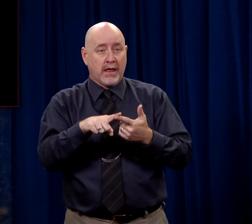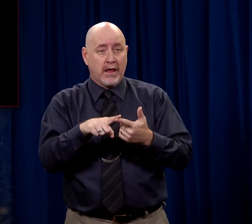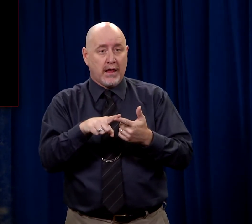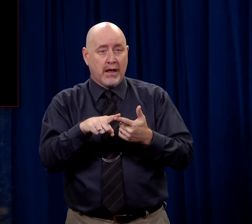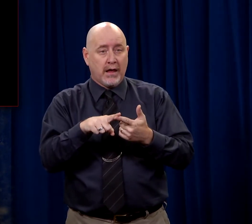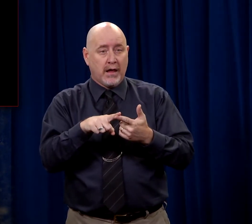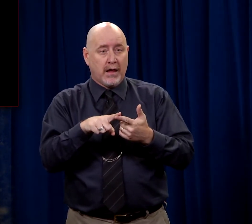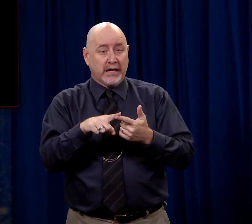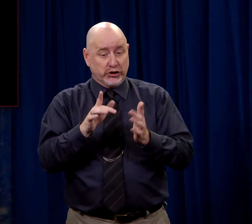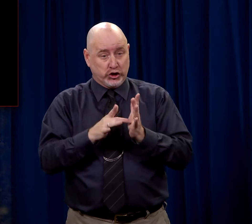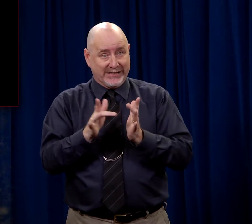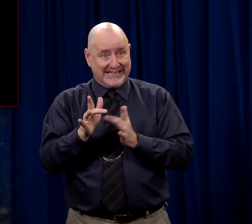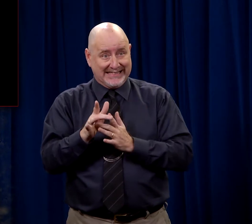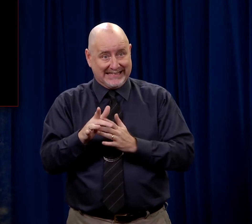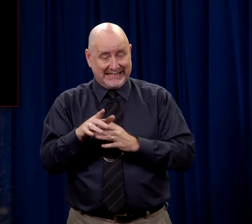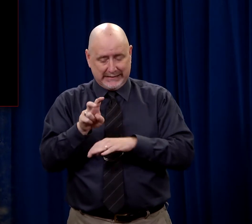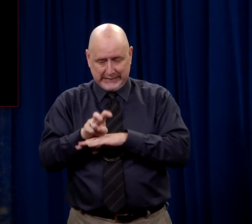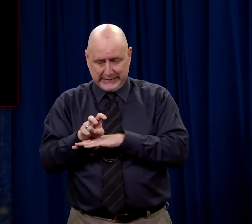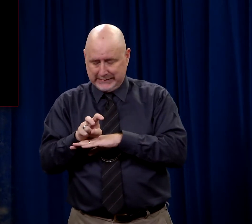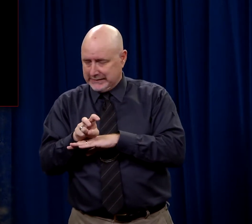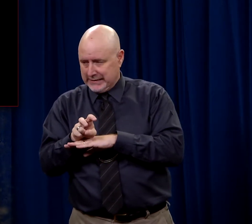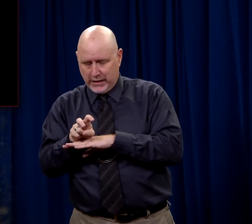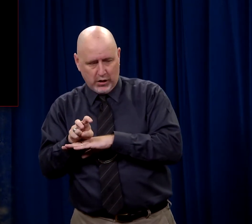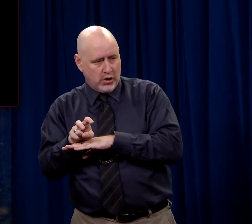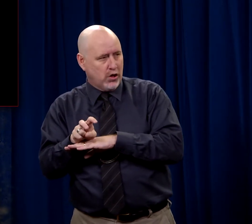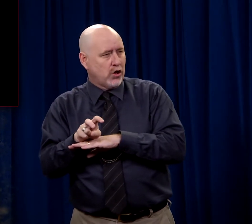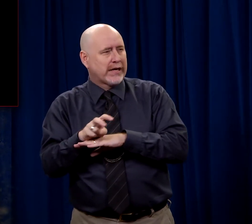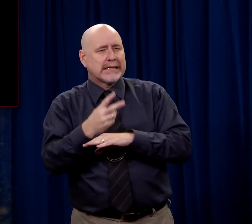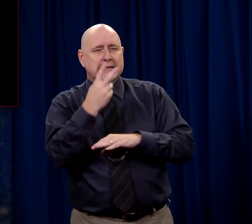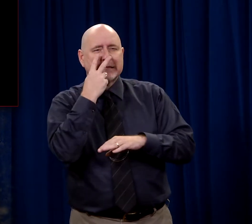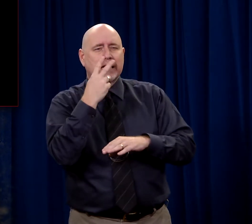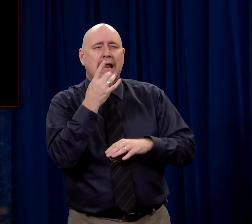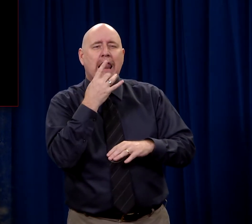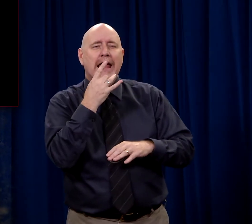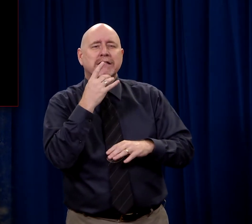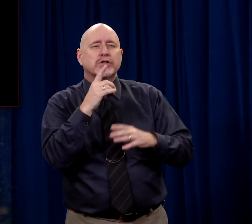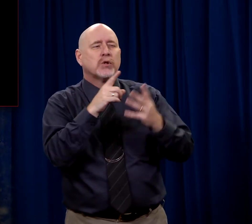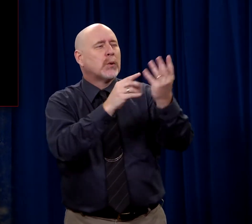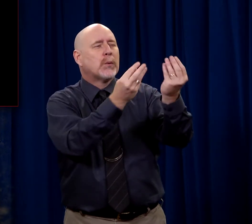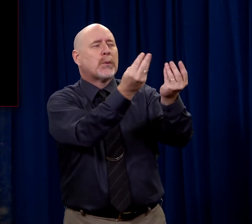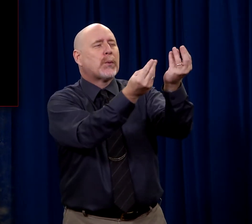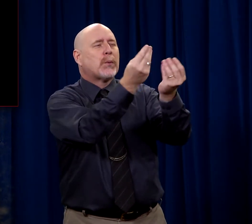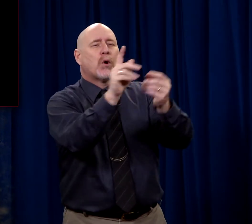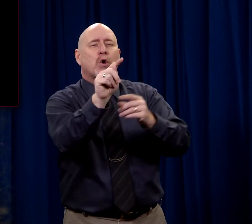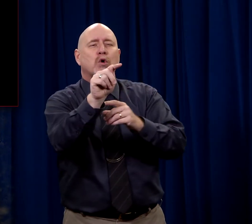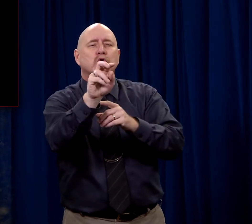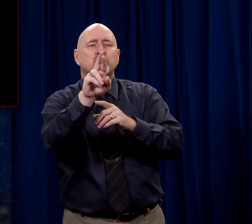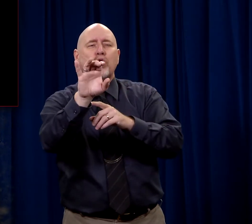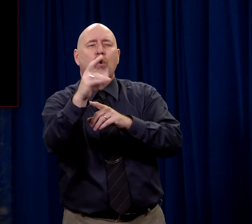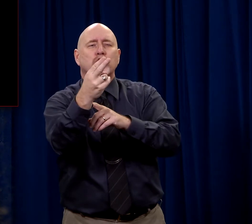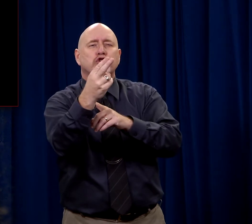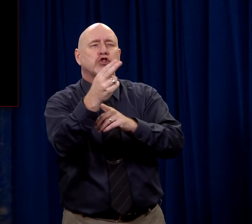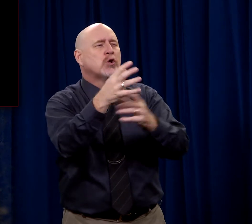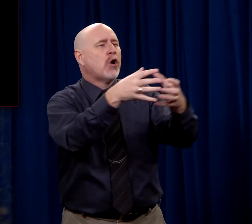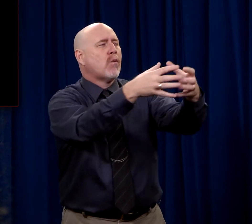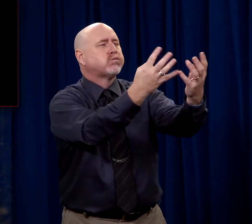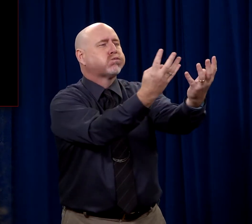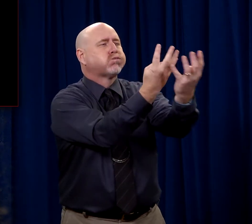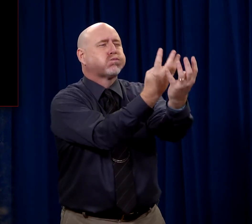and from where Jesus is sitting you see some lights. You see torches and lanterns. It's a group of people